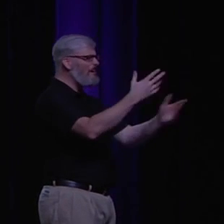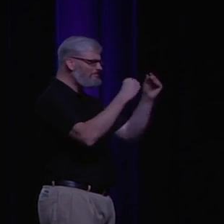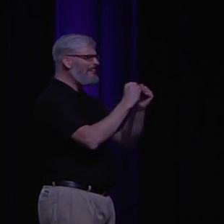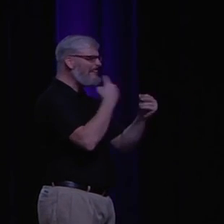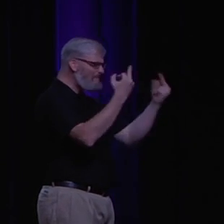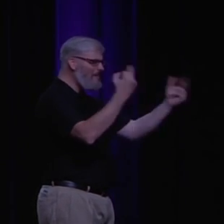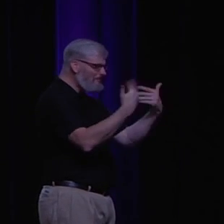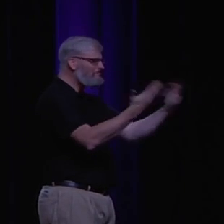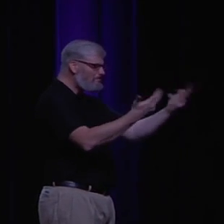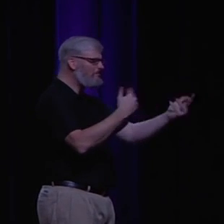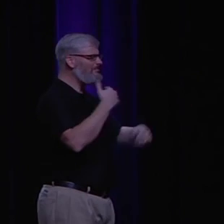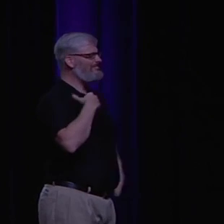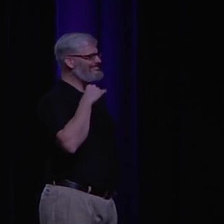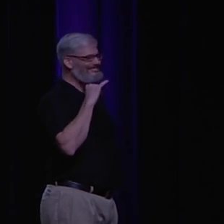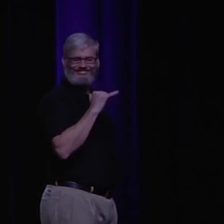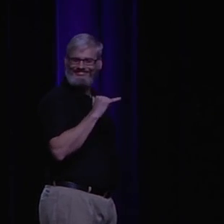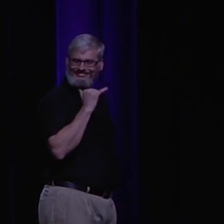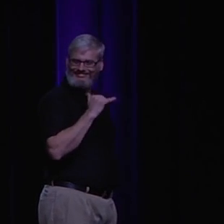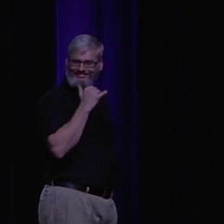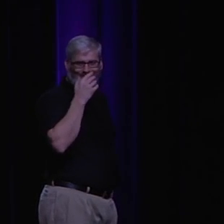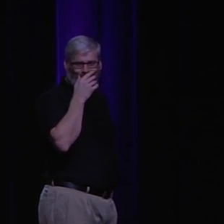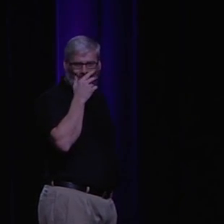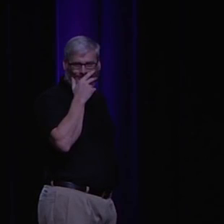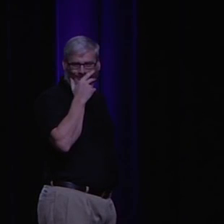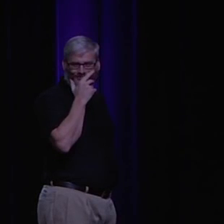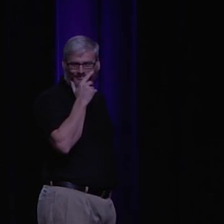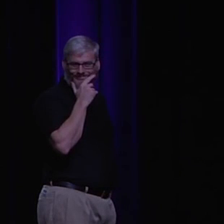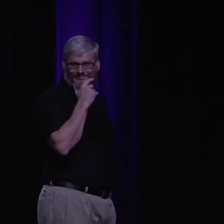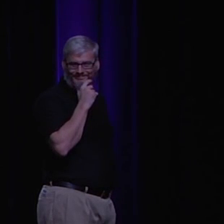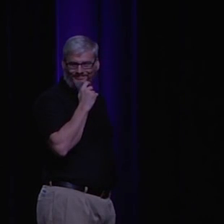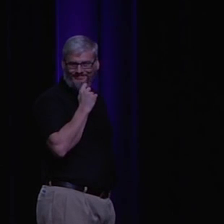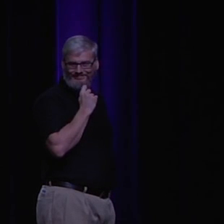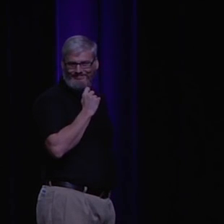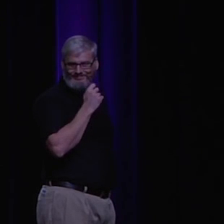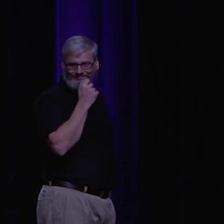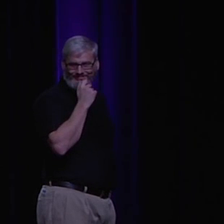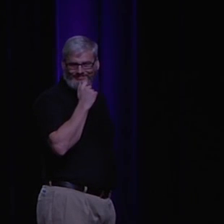dialogue or debate. And the atheists were like, yeah, fuck religion, keep saying that, that's great.